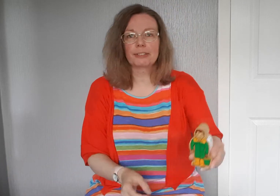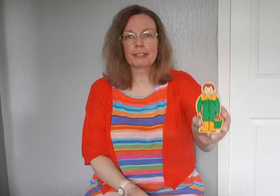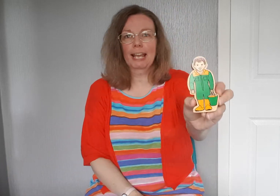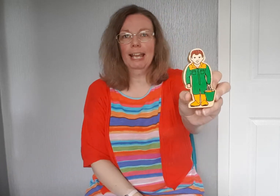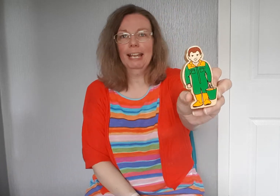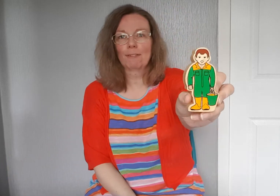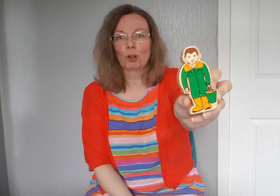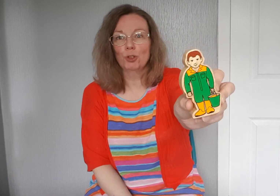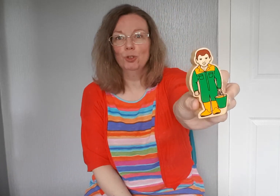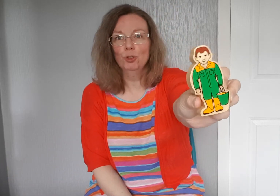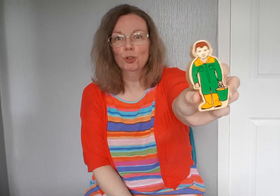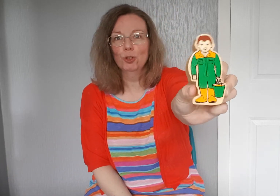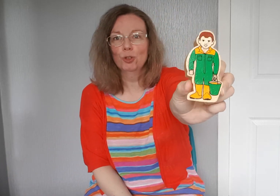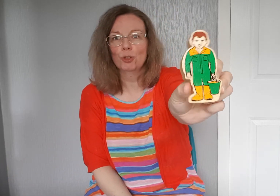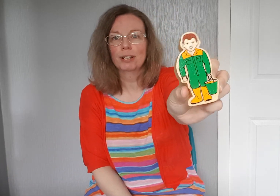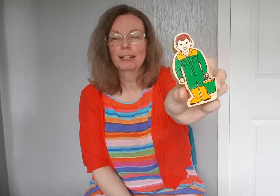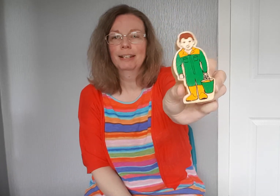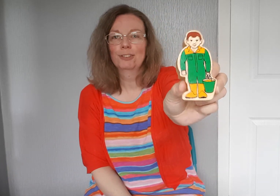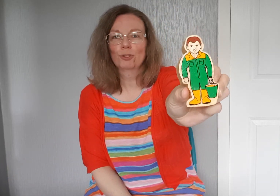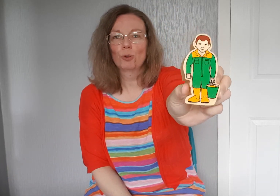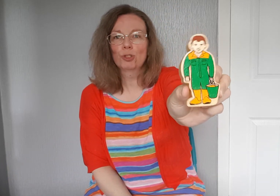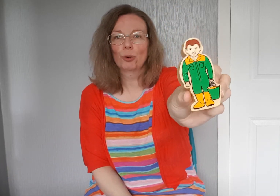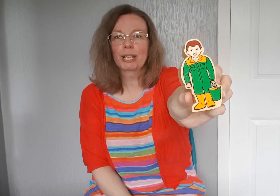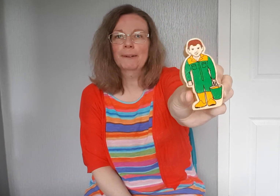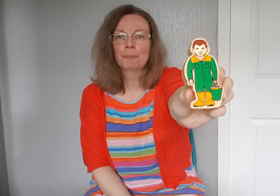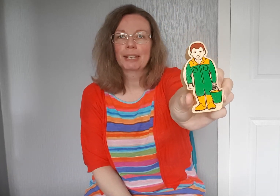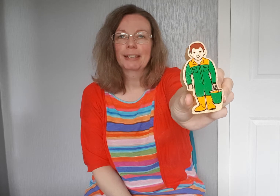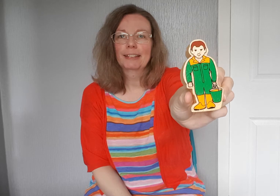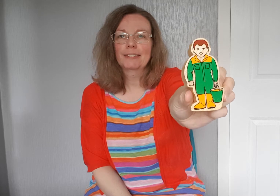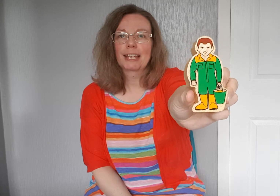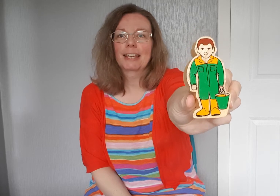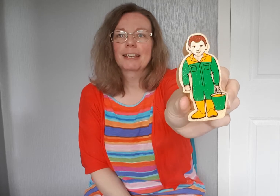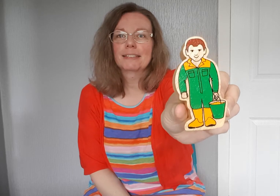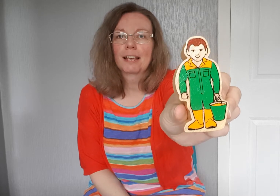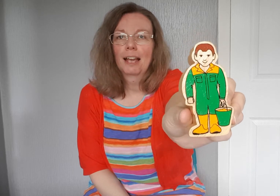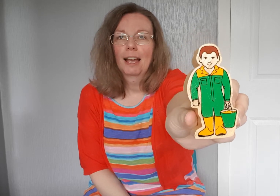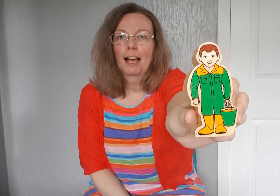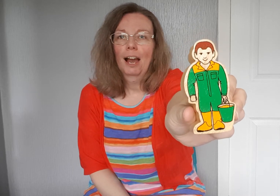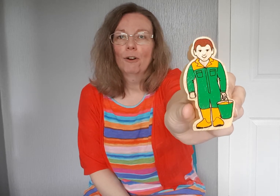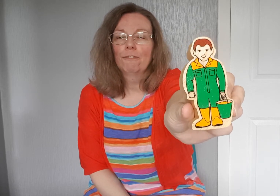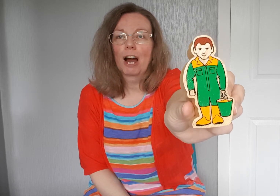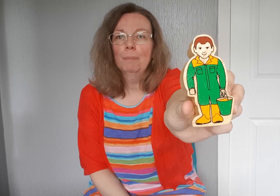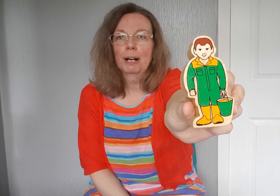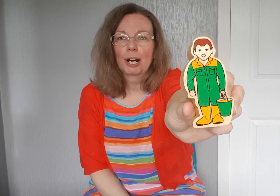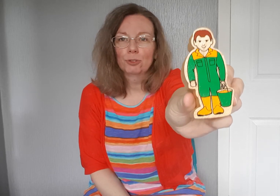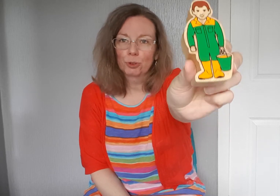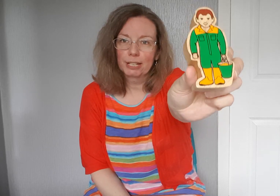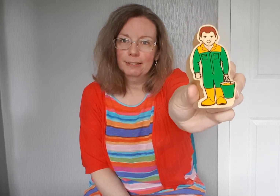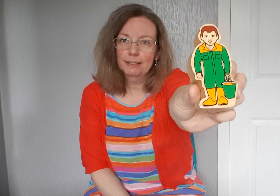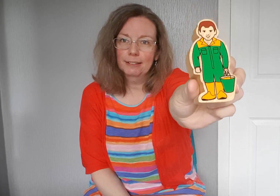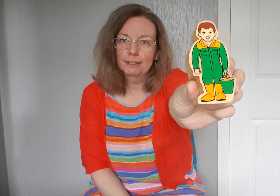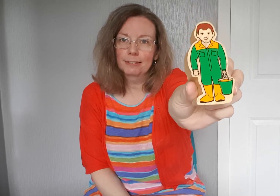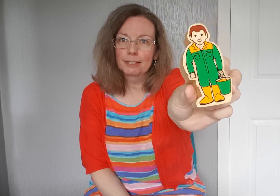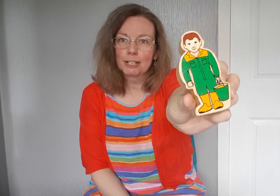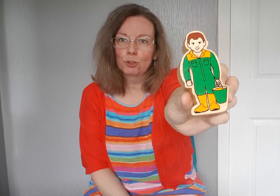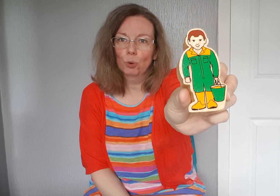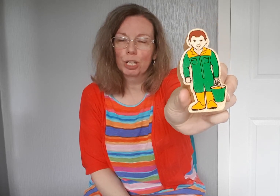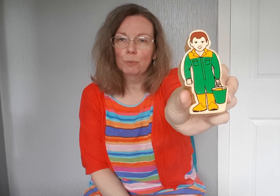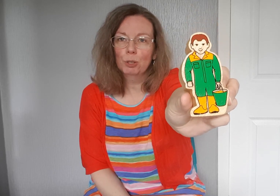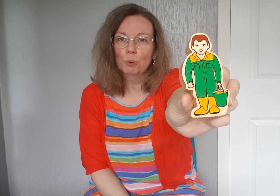sing. I've got a new song toy. This is our farmer. So this is this toy that we will